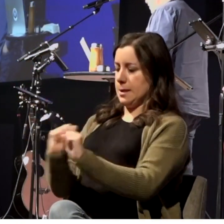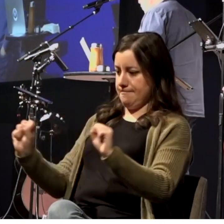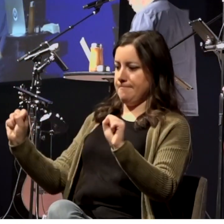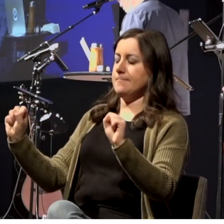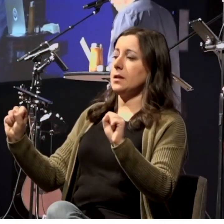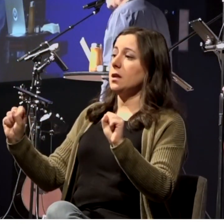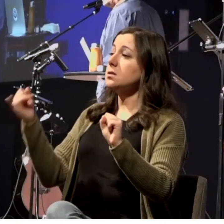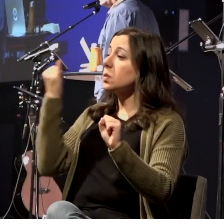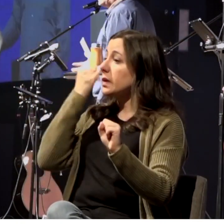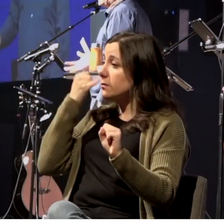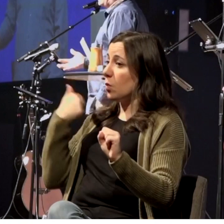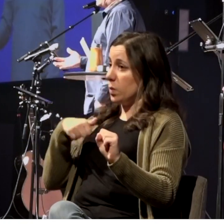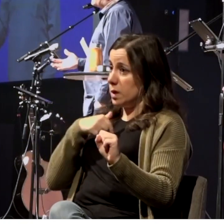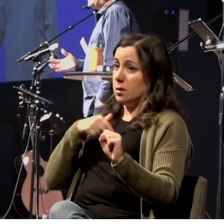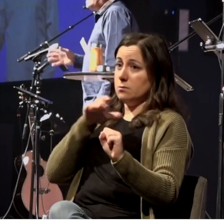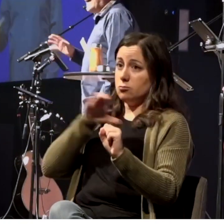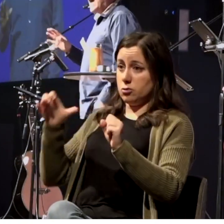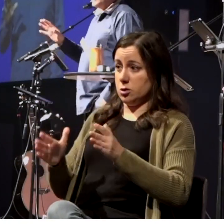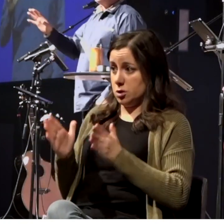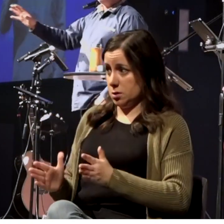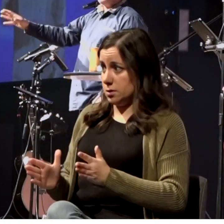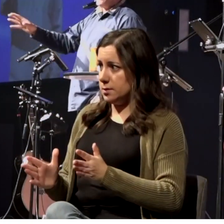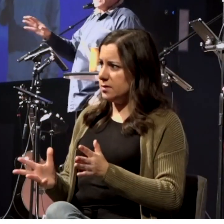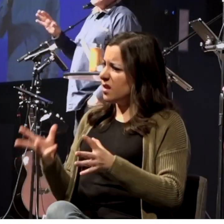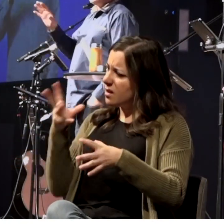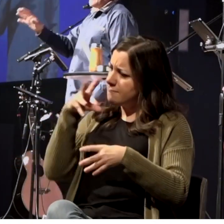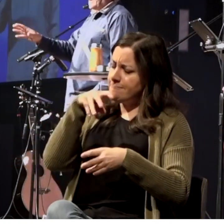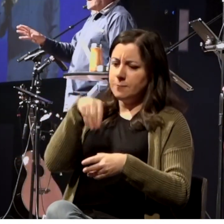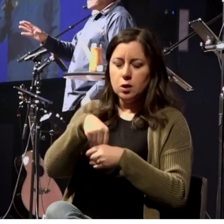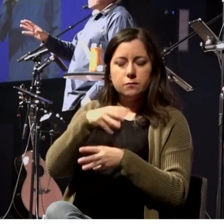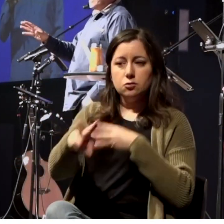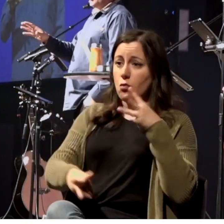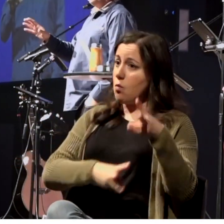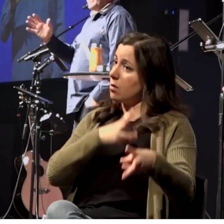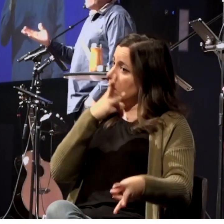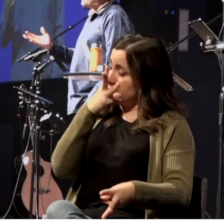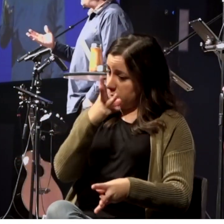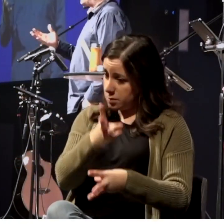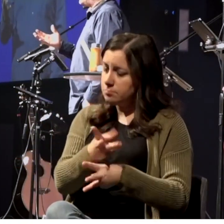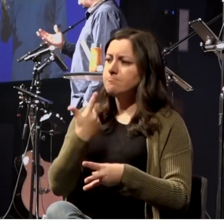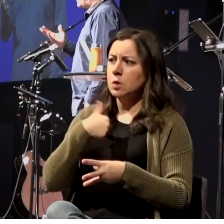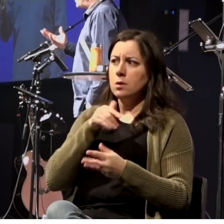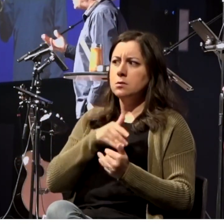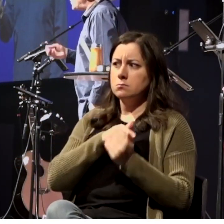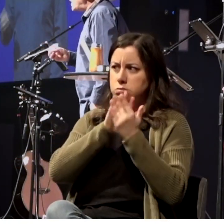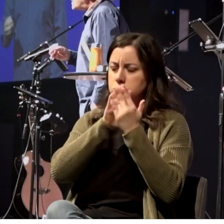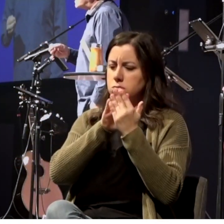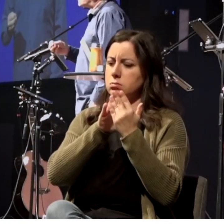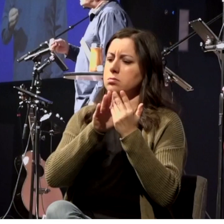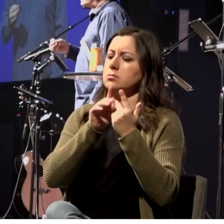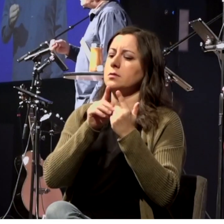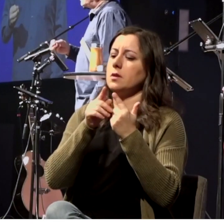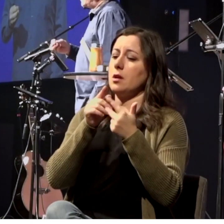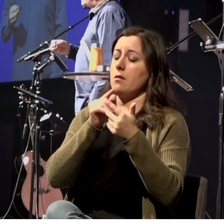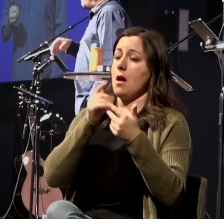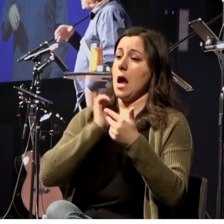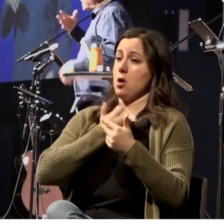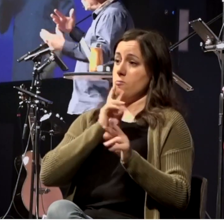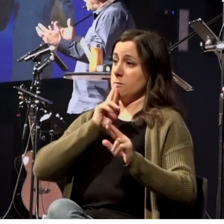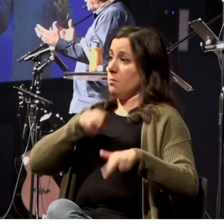the world and we encounter various things, we have three choices. The things that